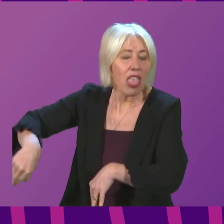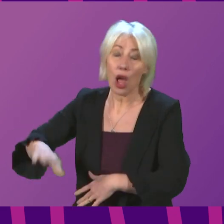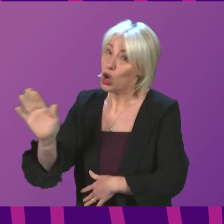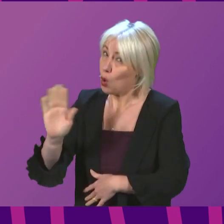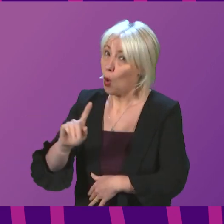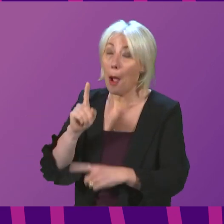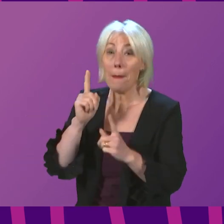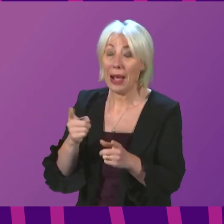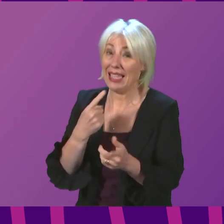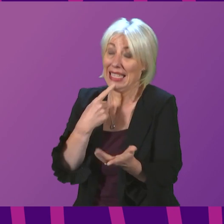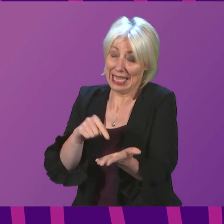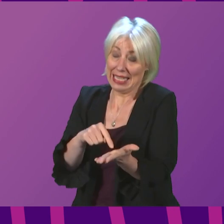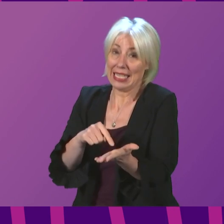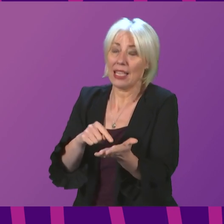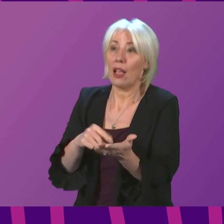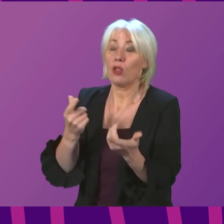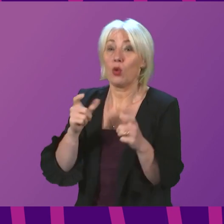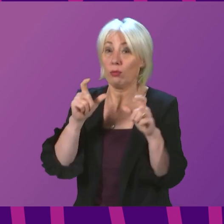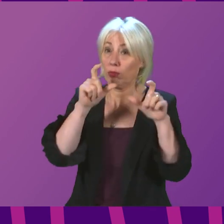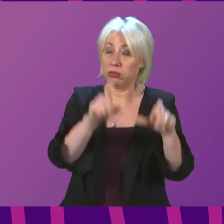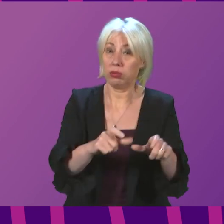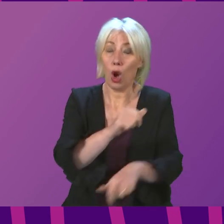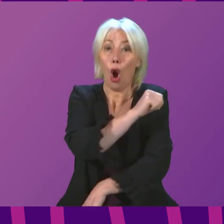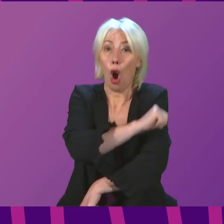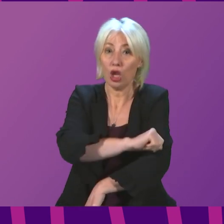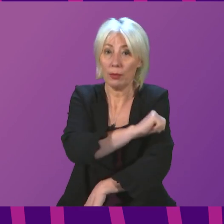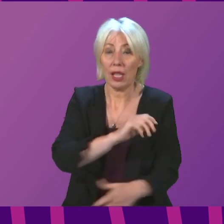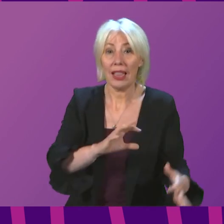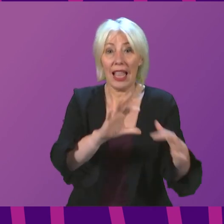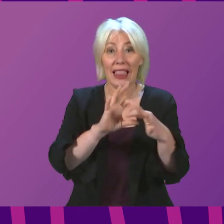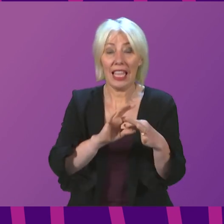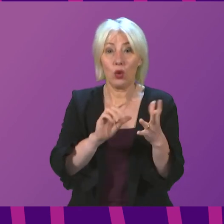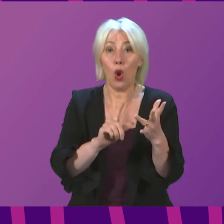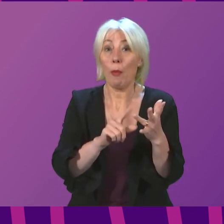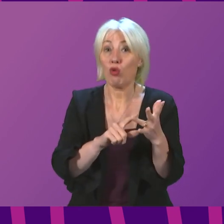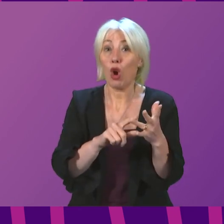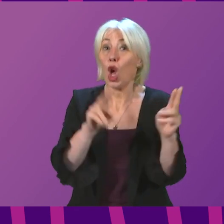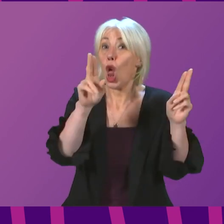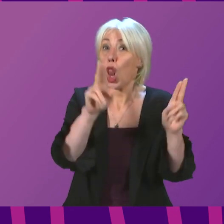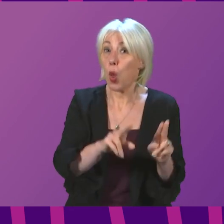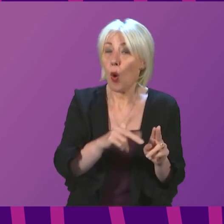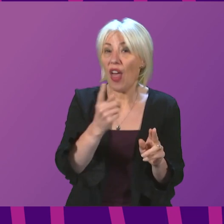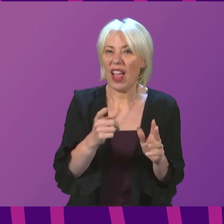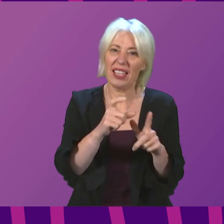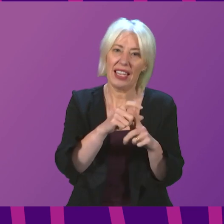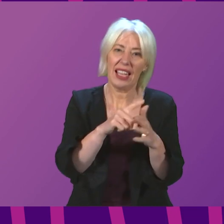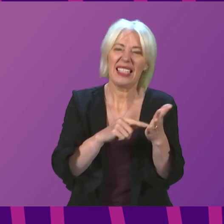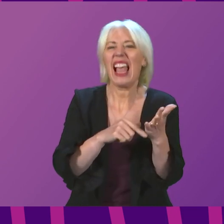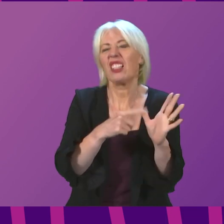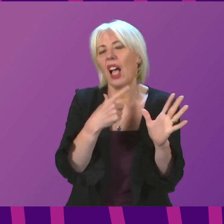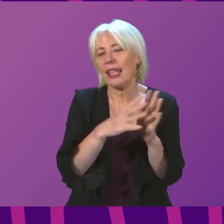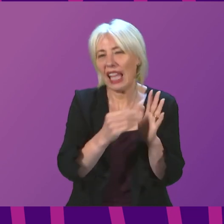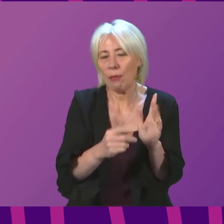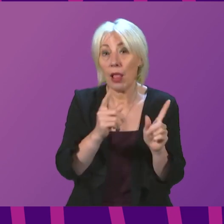suggest that the hospitalisation rate associated with the Omicron is lower than for other variants, perhaps significantly lower,